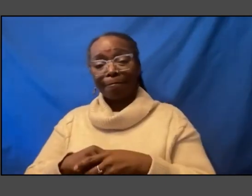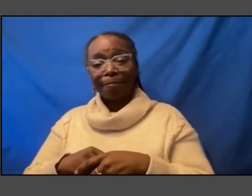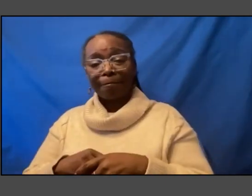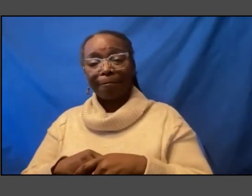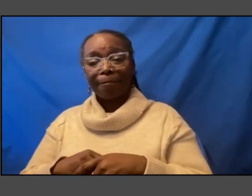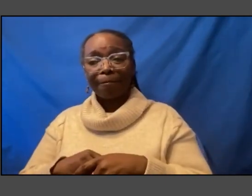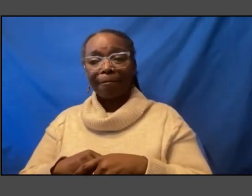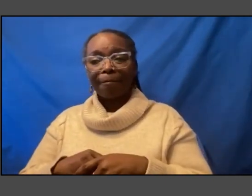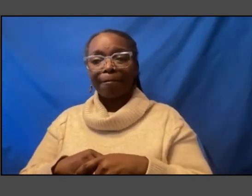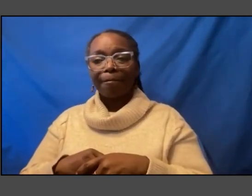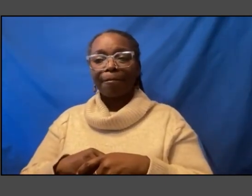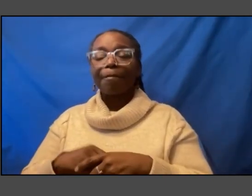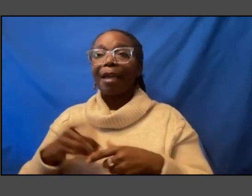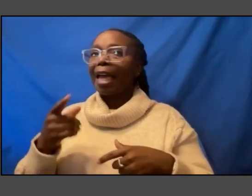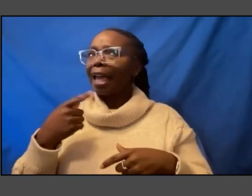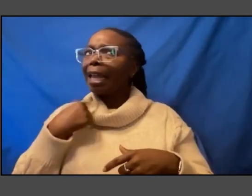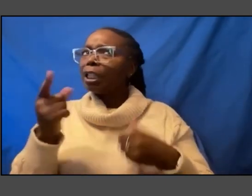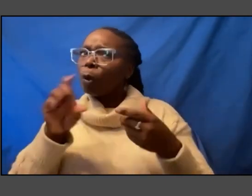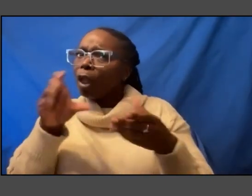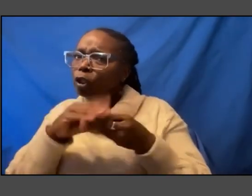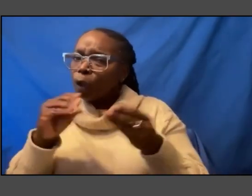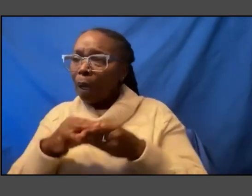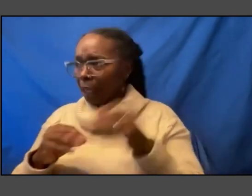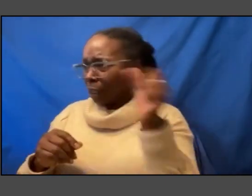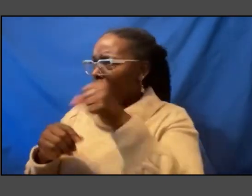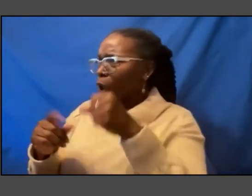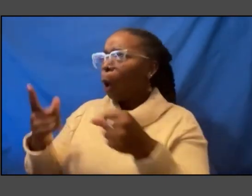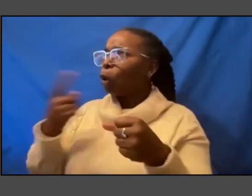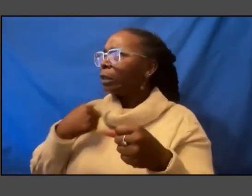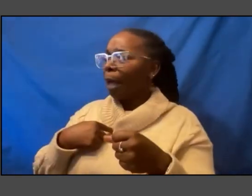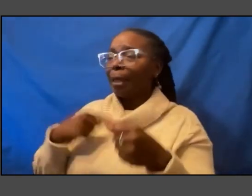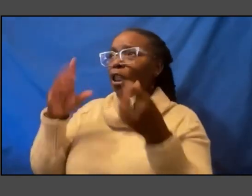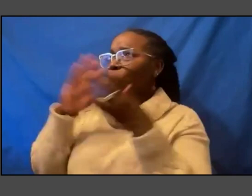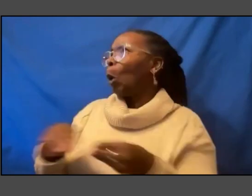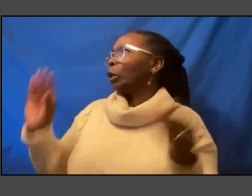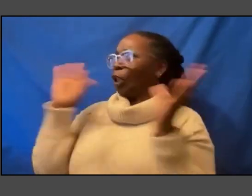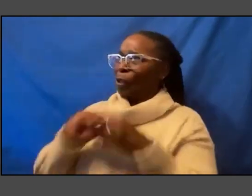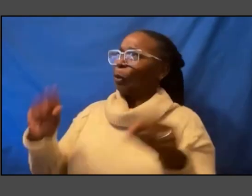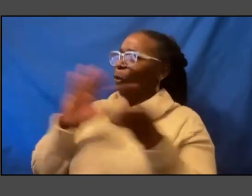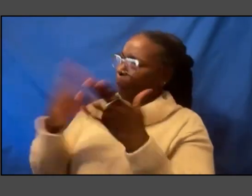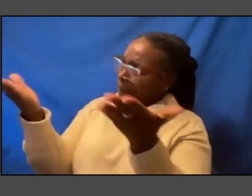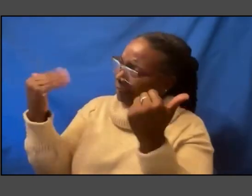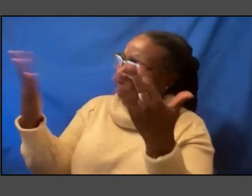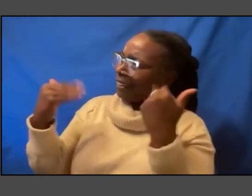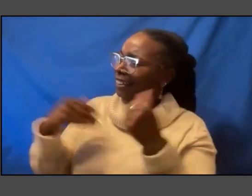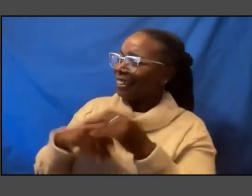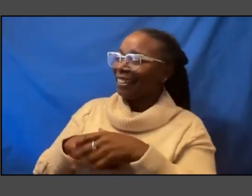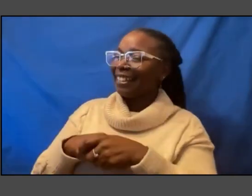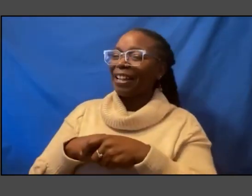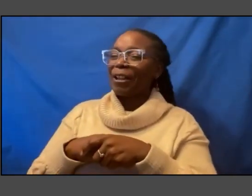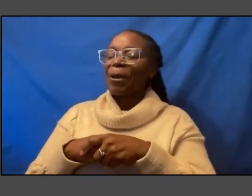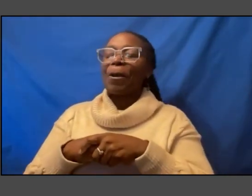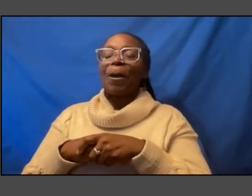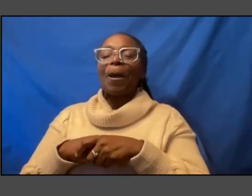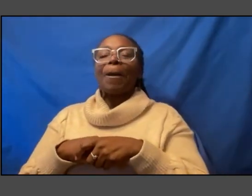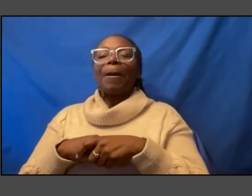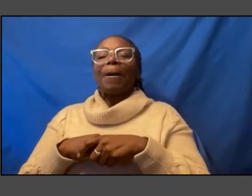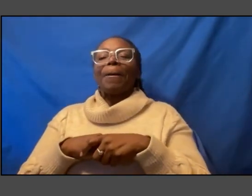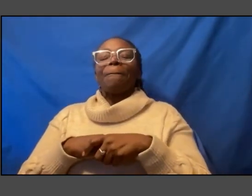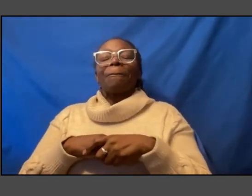yes you can tell me stories and stories well but you know but i'll tell you the fundamental reason why the